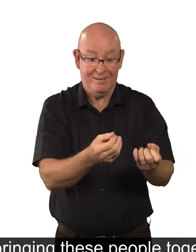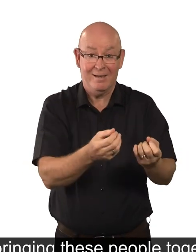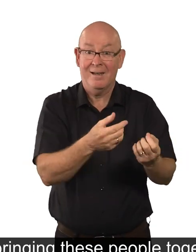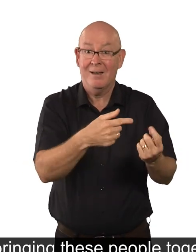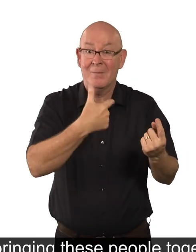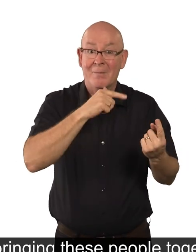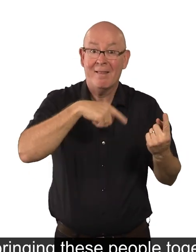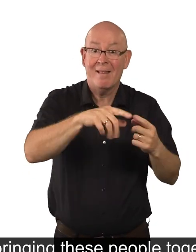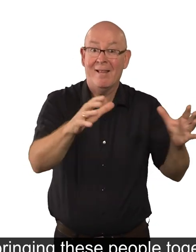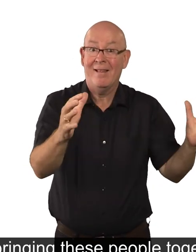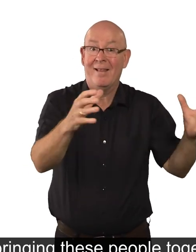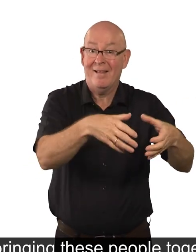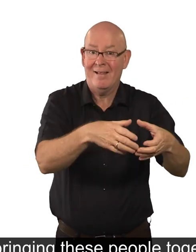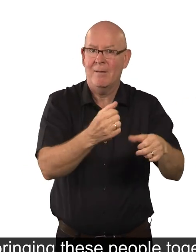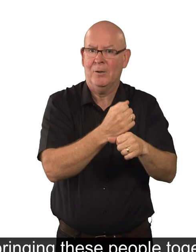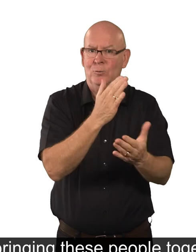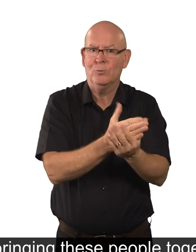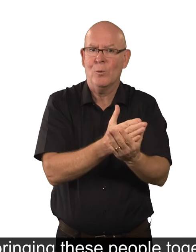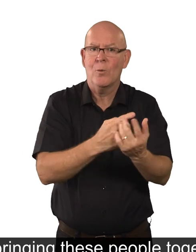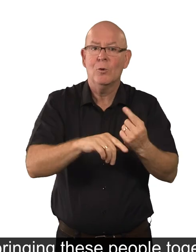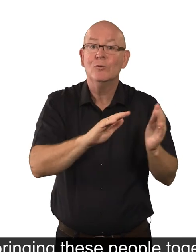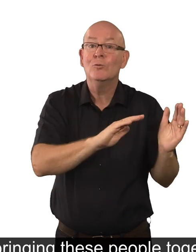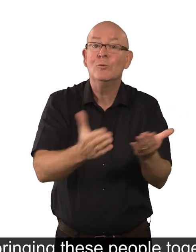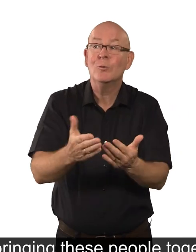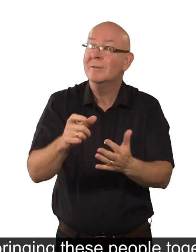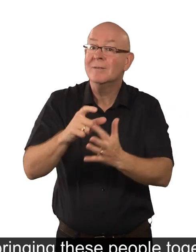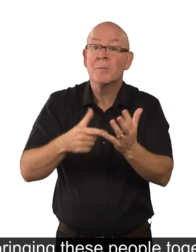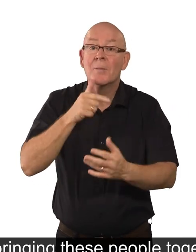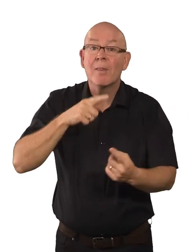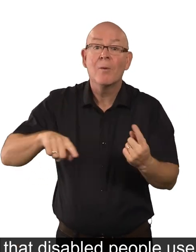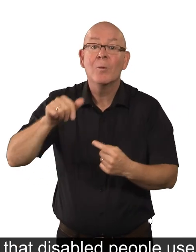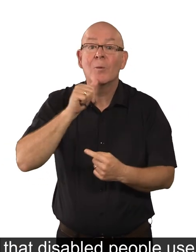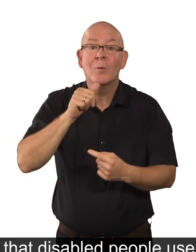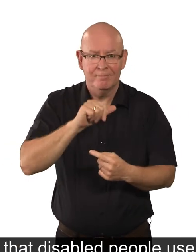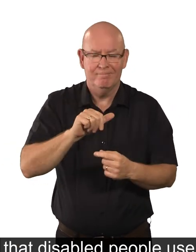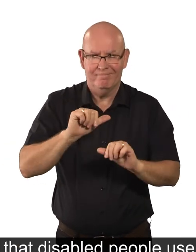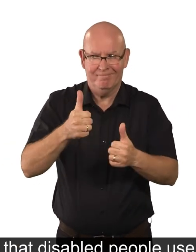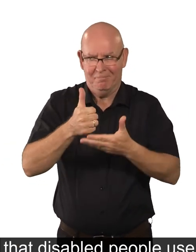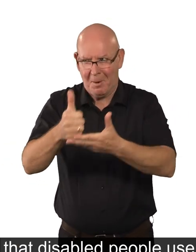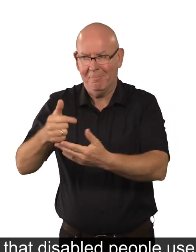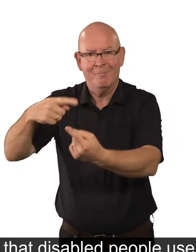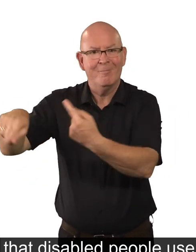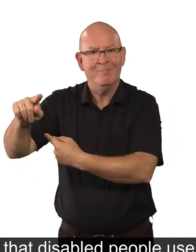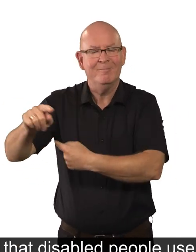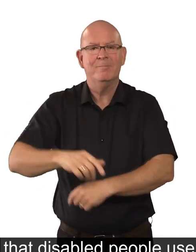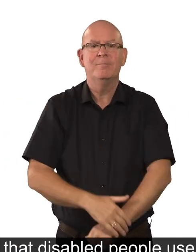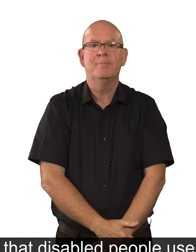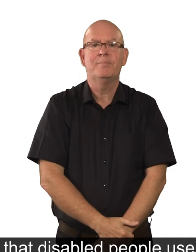By bringing these people together, they can make sure that the services that disabled people use help